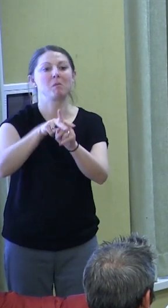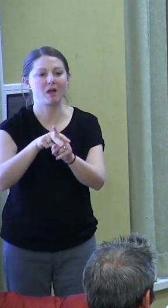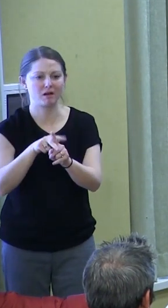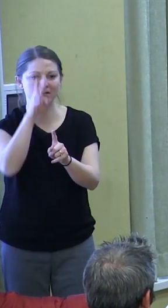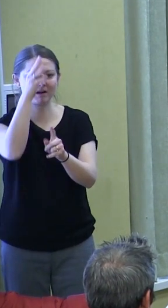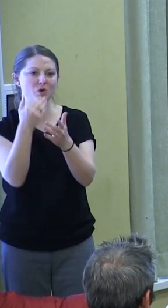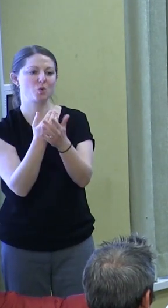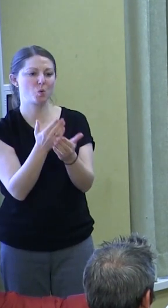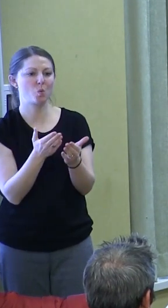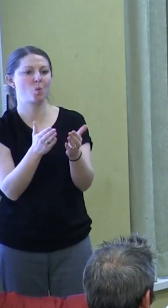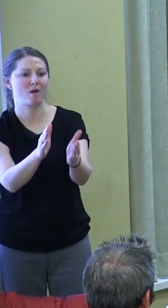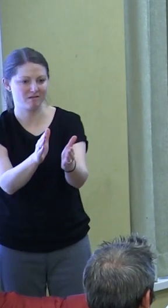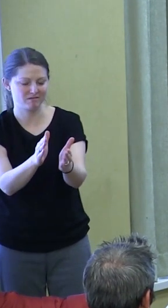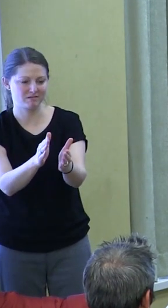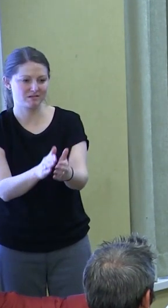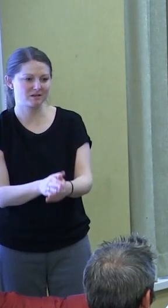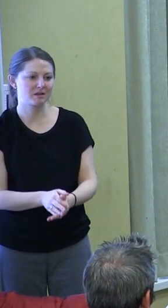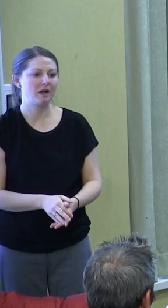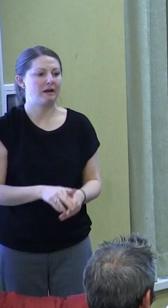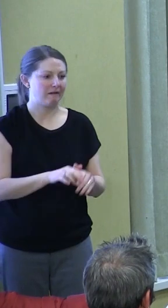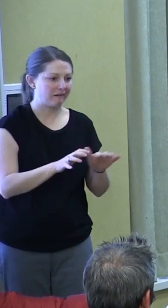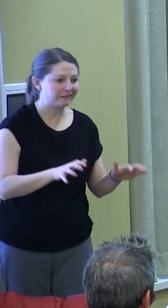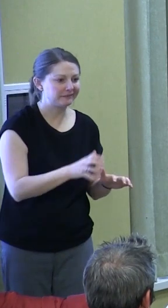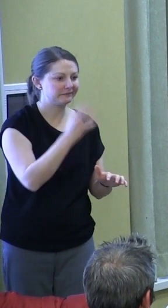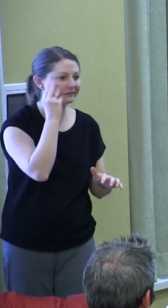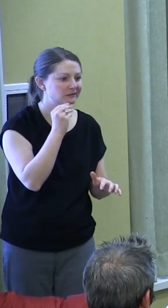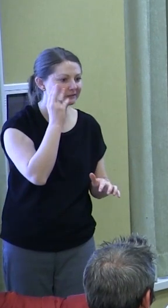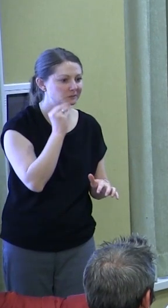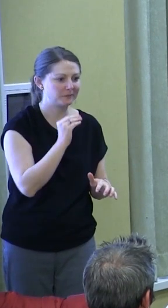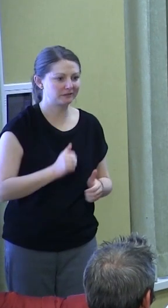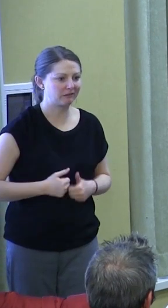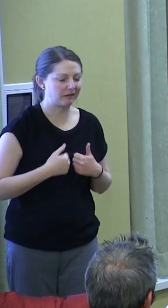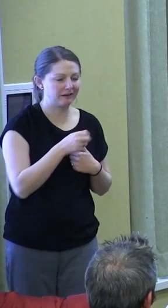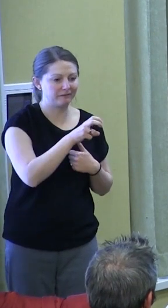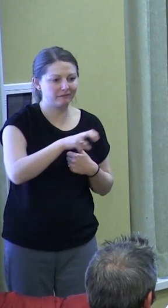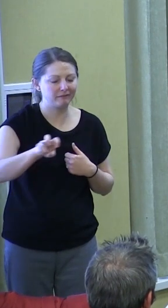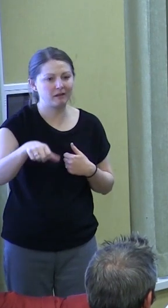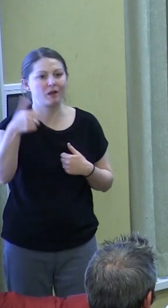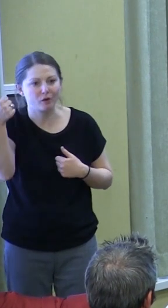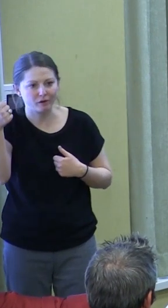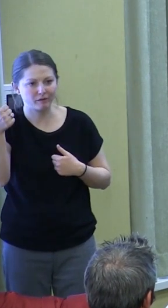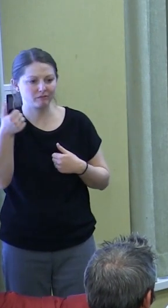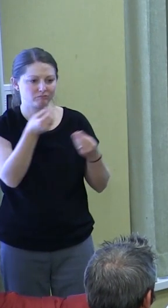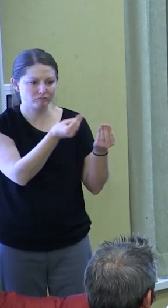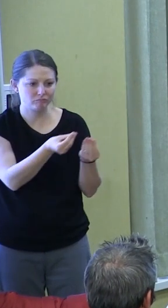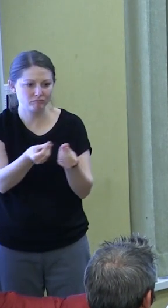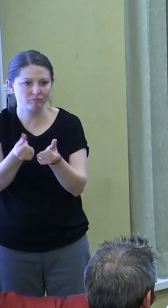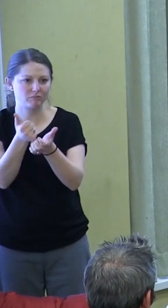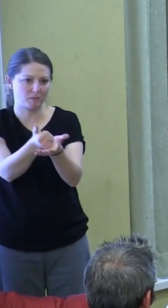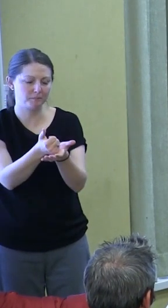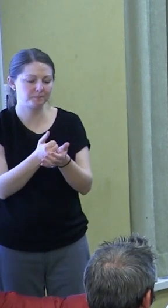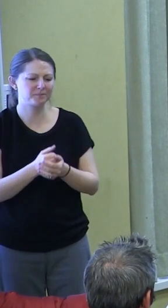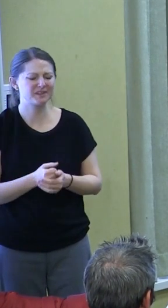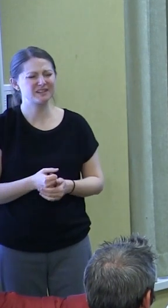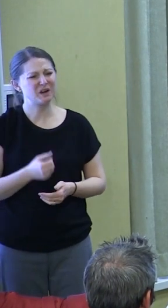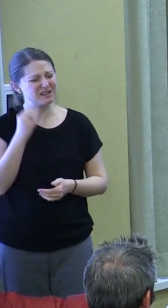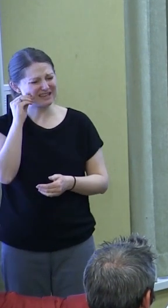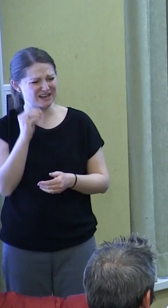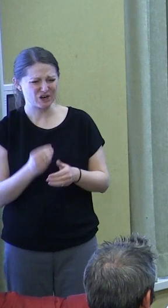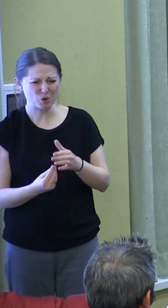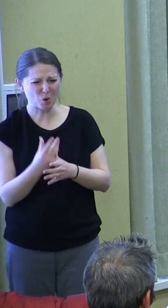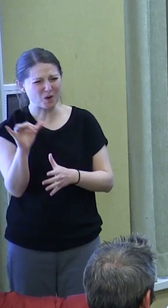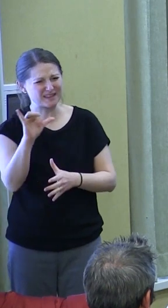ways to smoothly move from one activity or experience in our life to the next. Now, we tend to think of growth as kind of